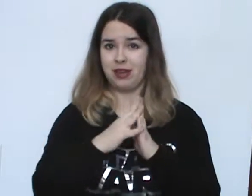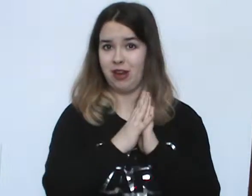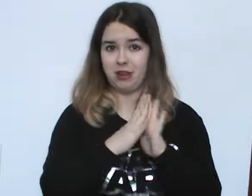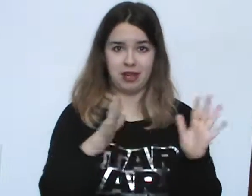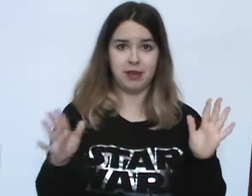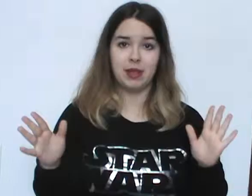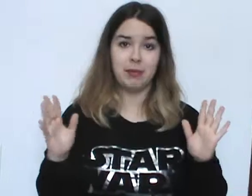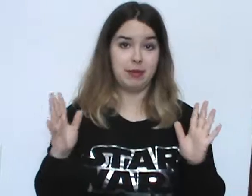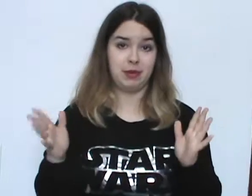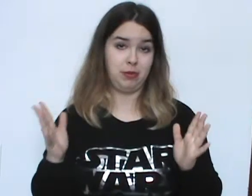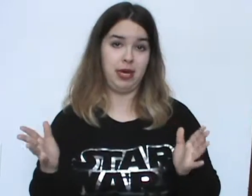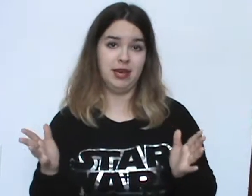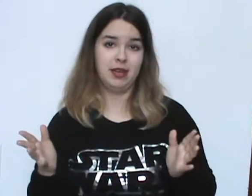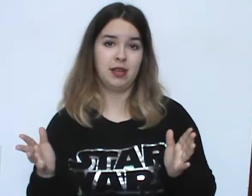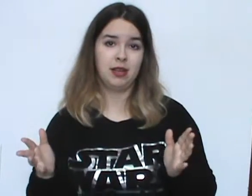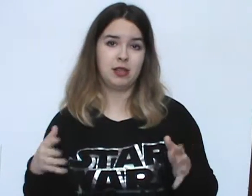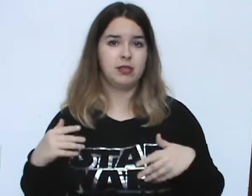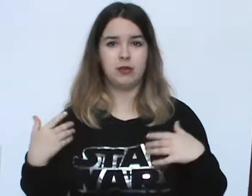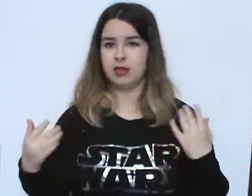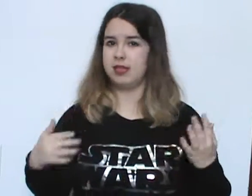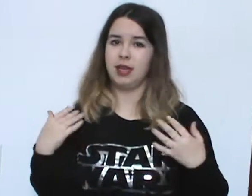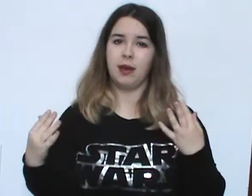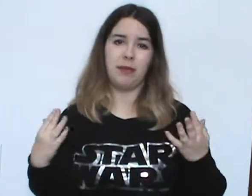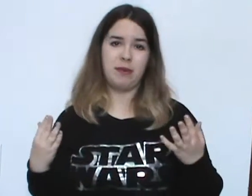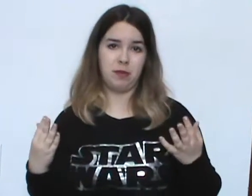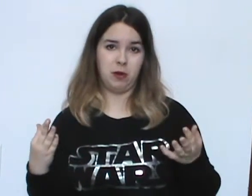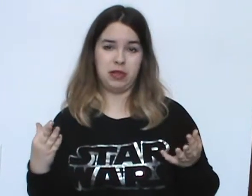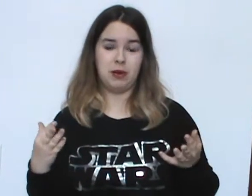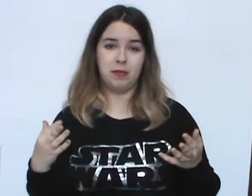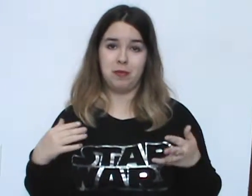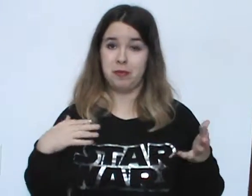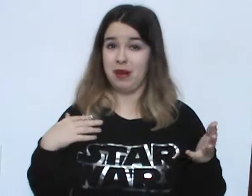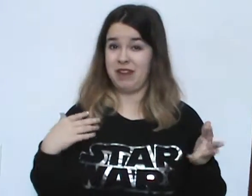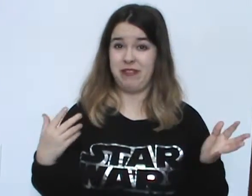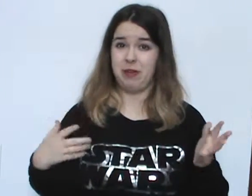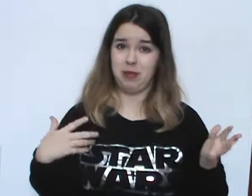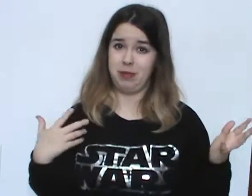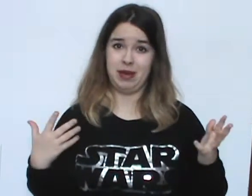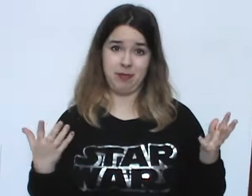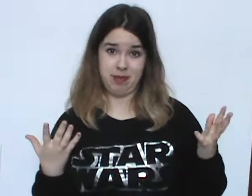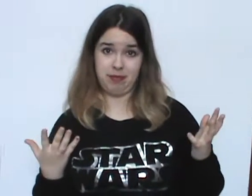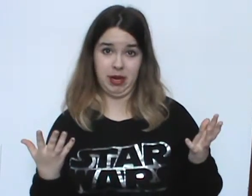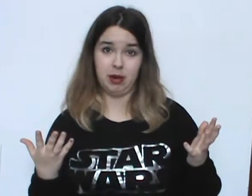nothing of them in between. So just seeing a bit more of them I felt would have been a bit better.